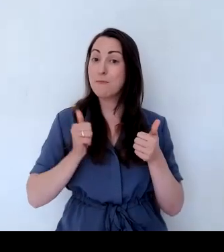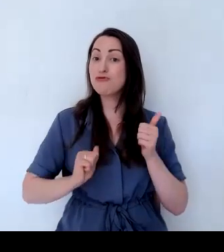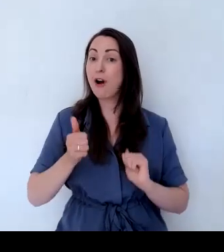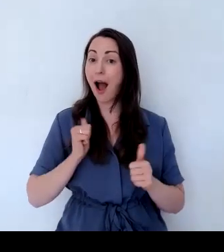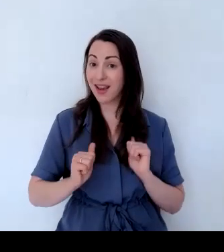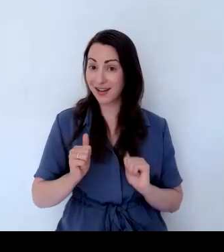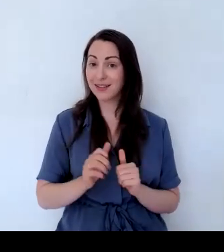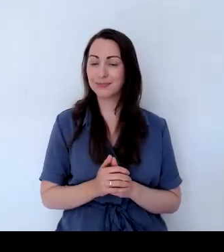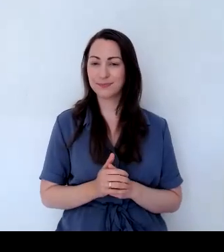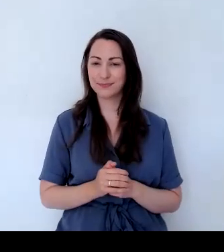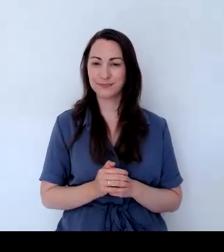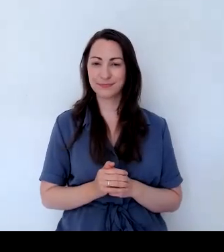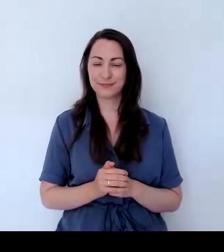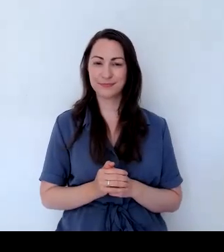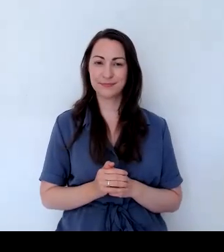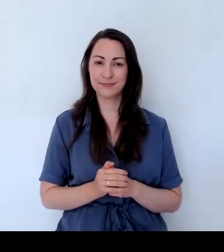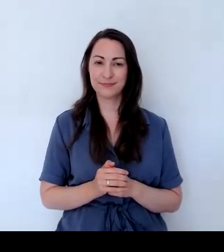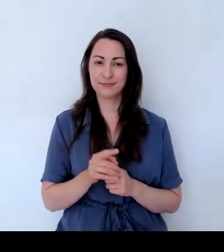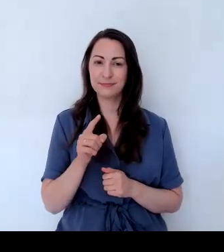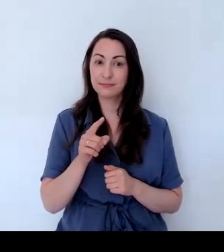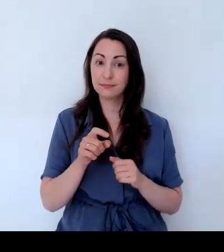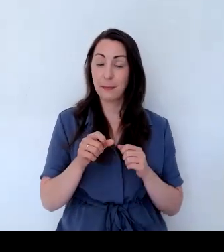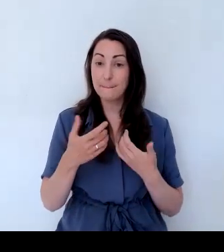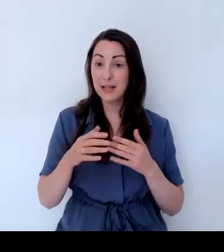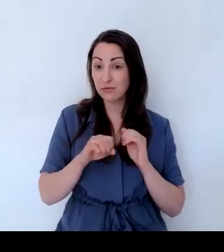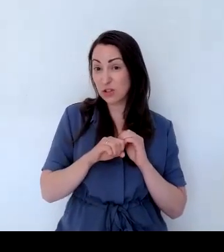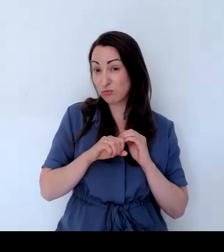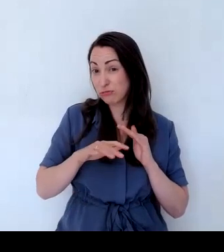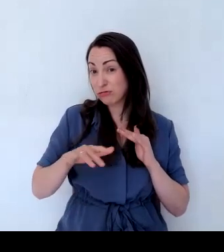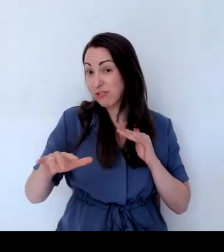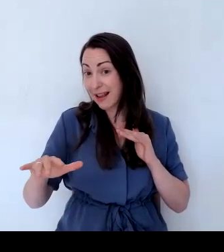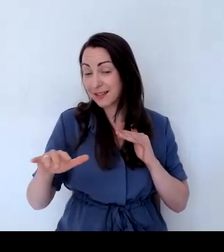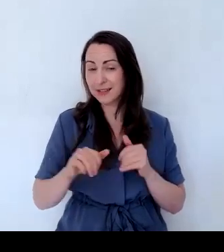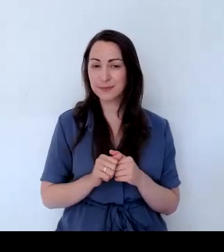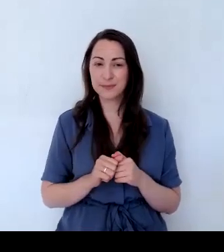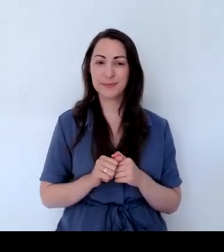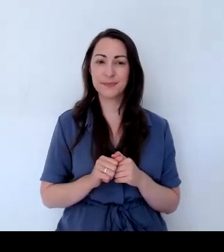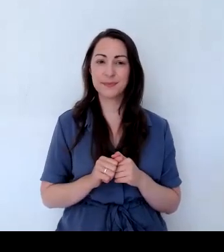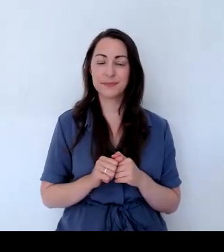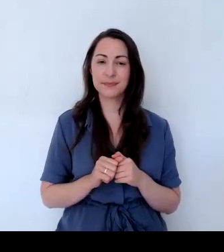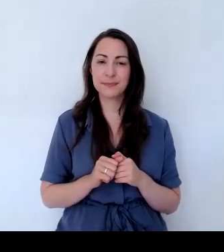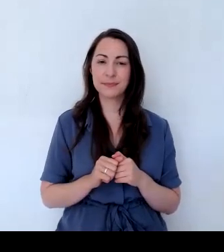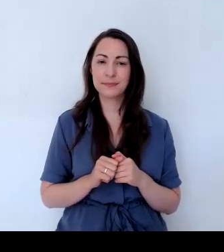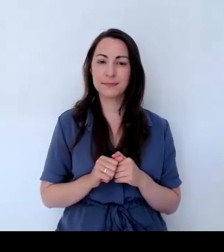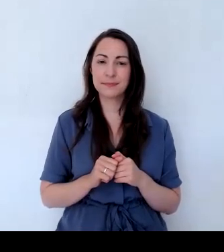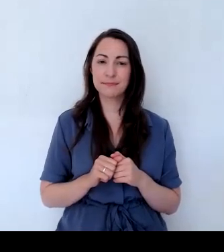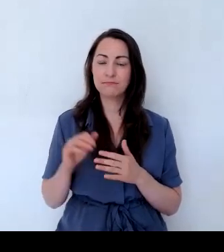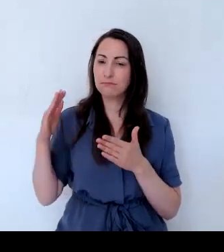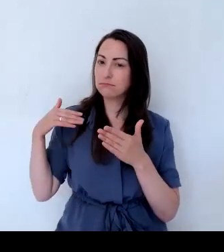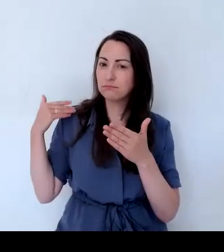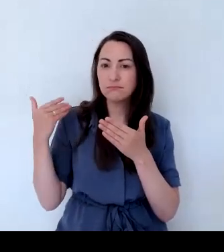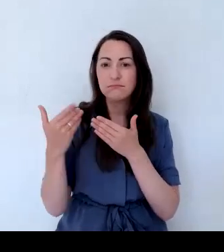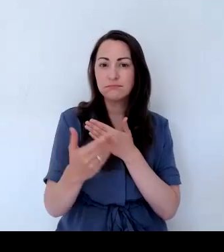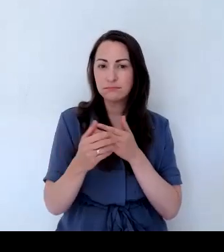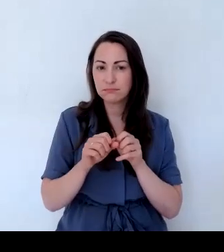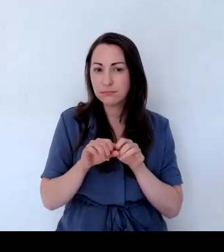This is spread rapidly over time and is